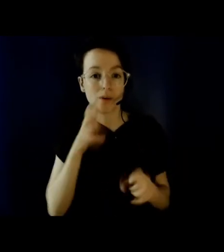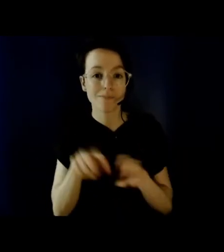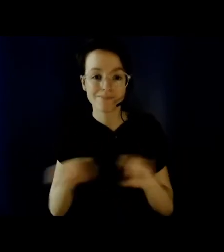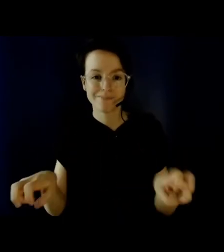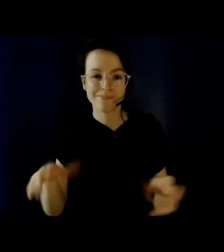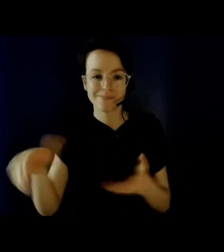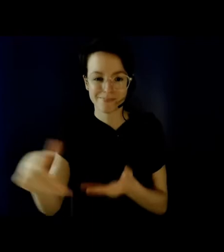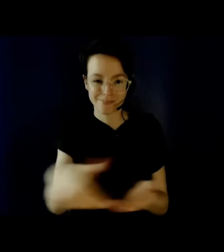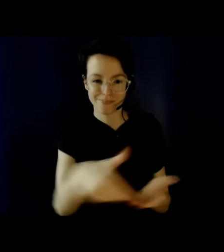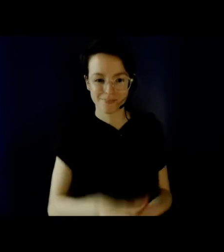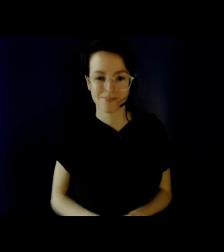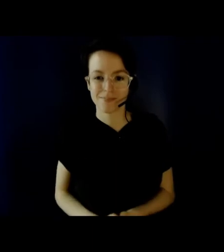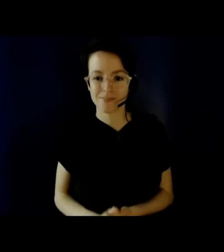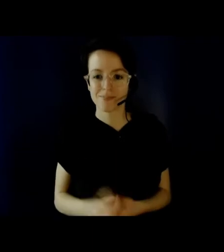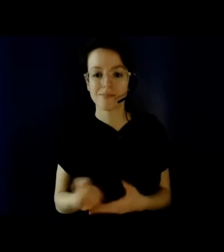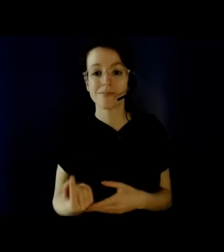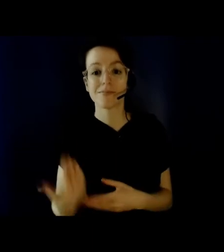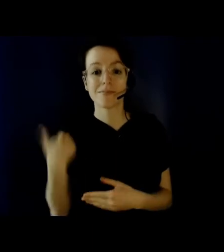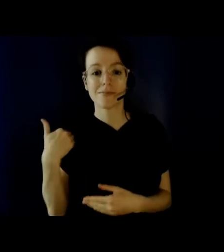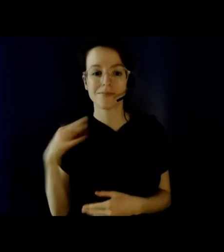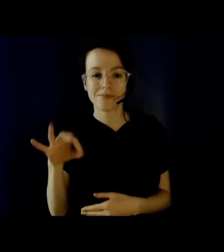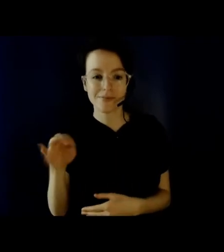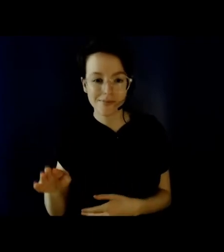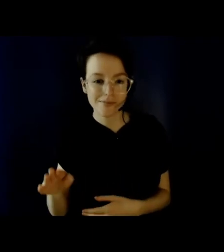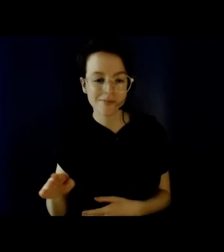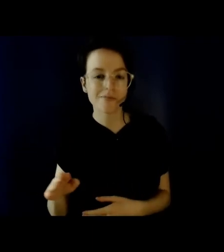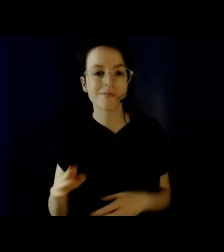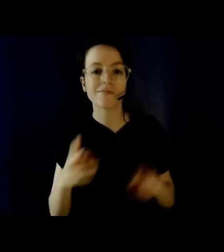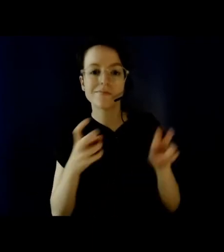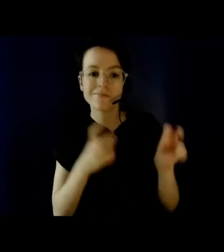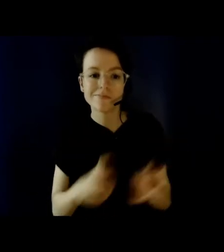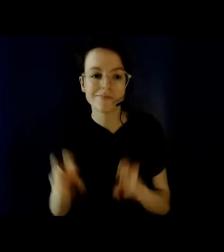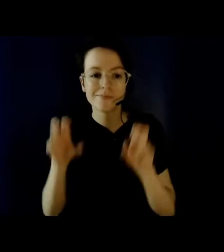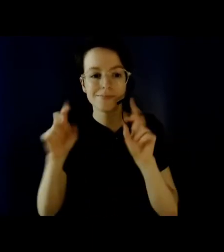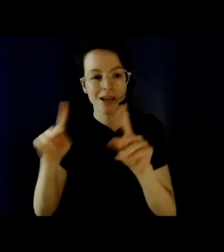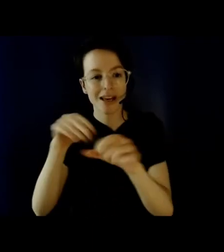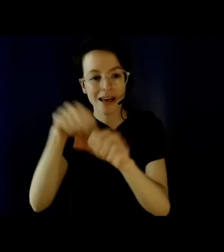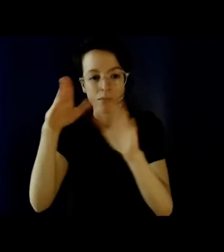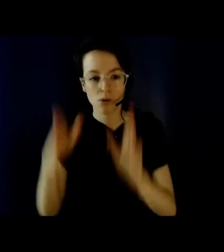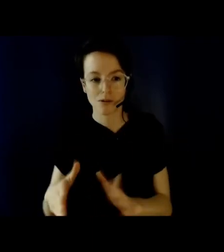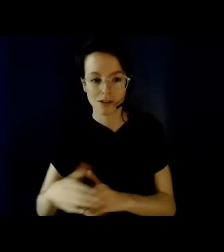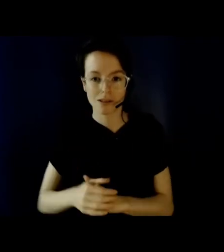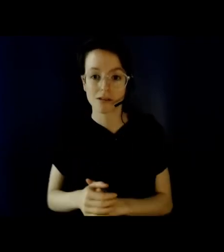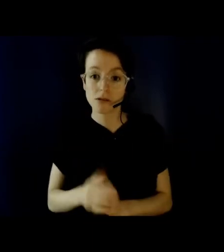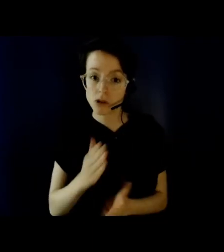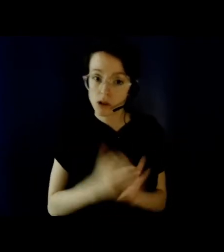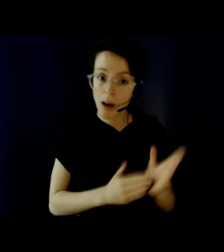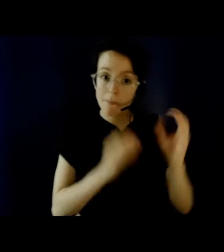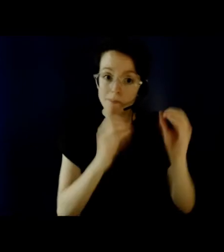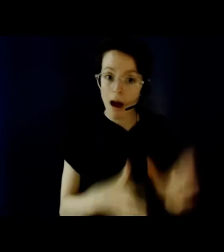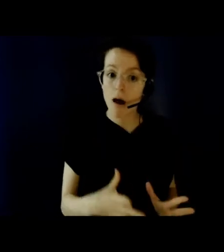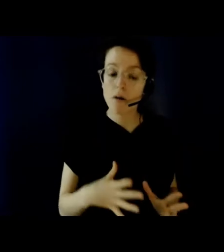in-person teaching or hybrid teaching. And some faculty and students welcome this transition, but others not so much. But what are